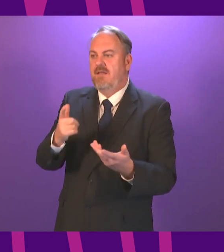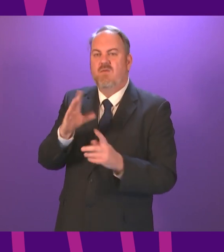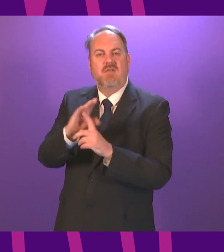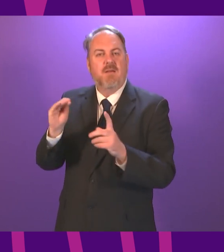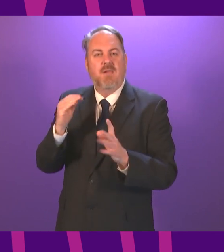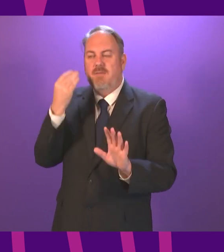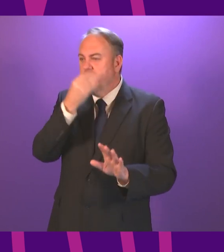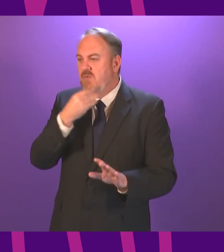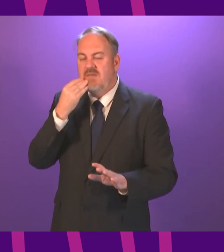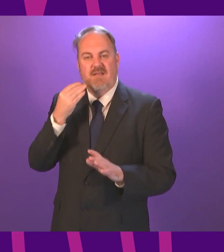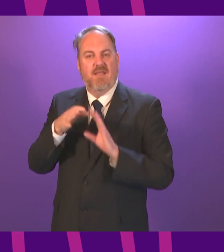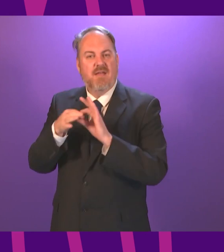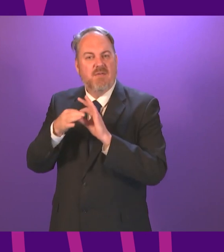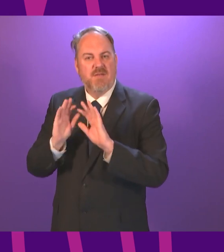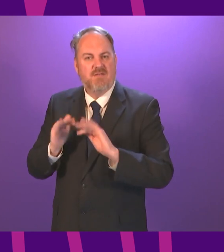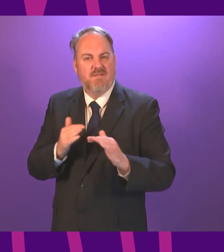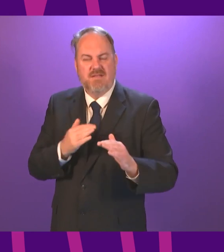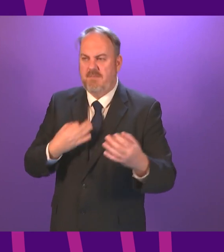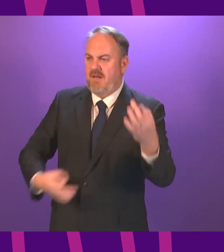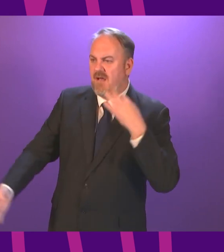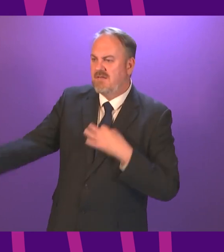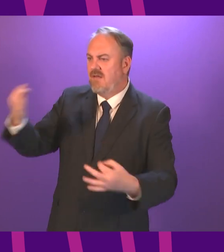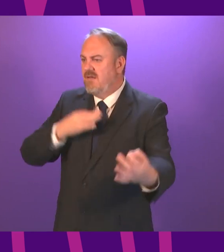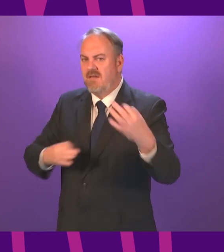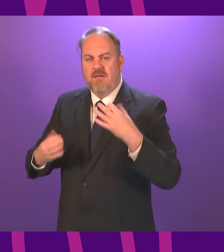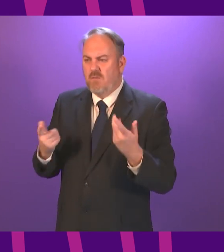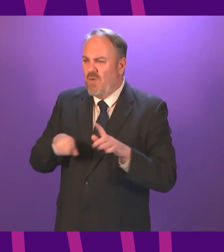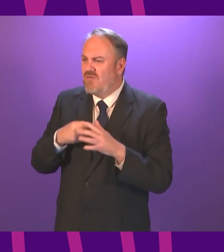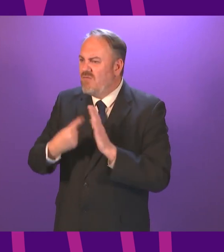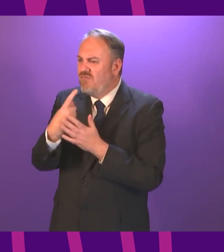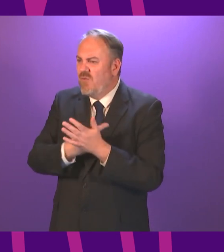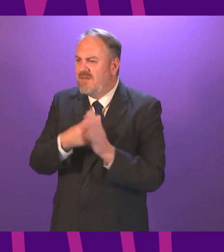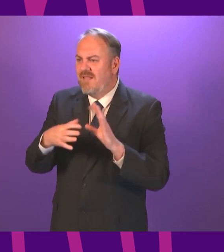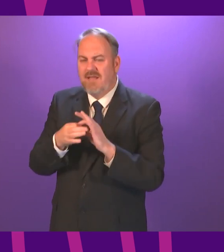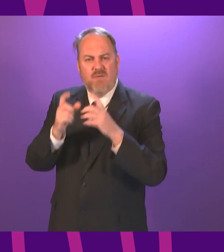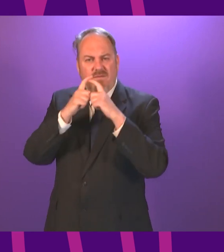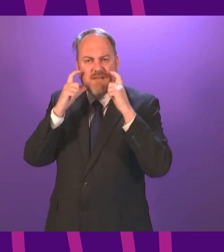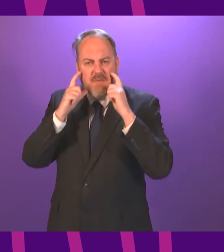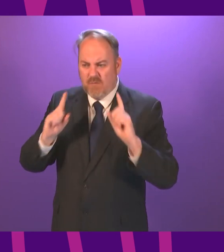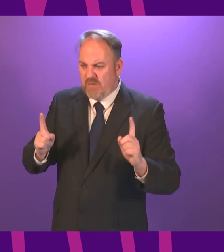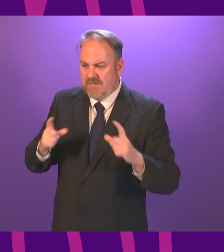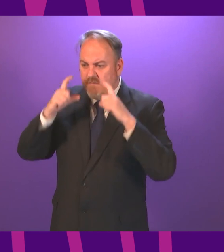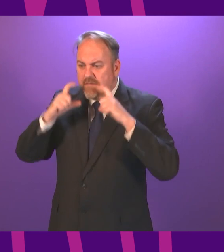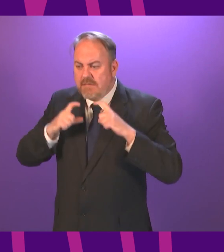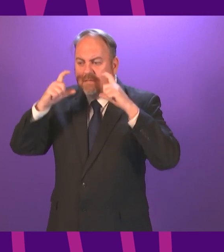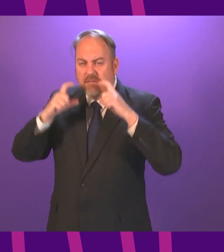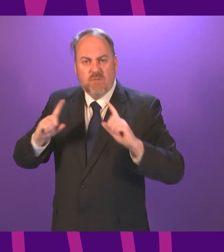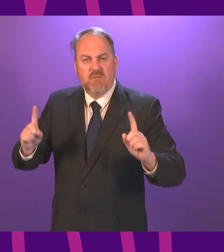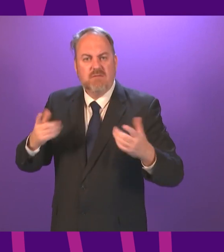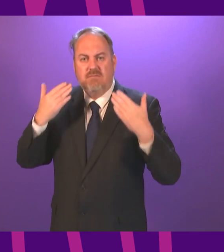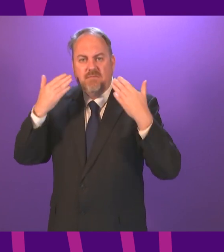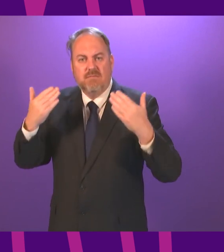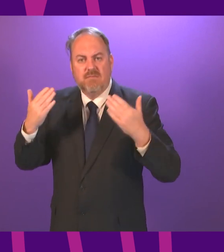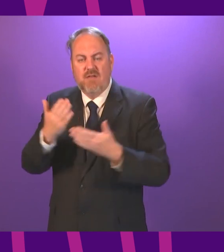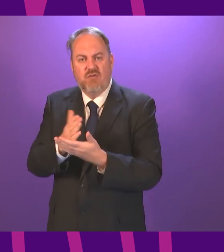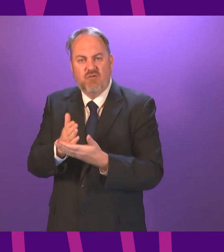businesses and air drain shots have been in touch with me about the rules around face masks and I know the restrictions on treatments and the requirement for face masks